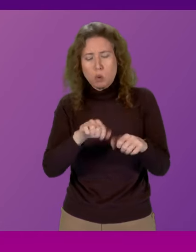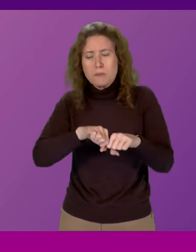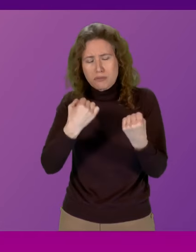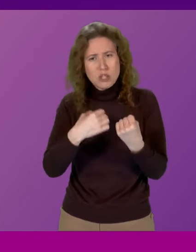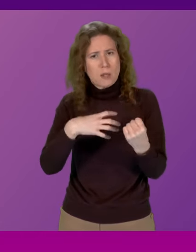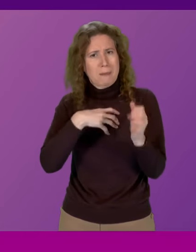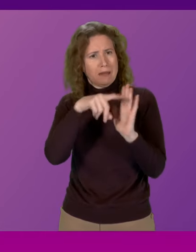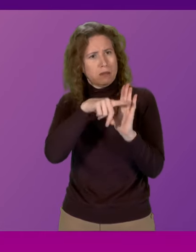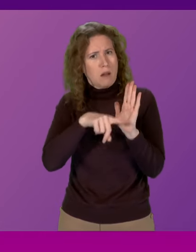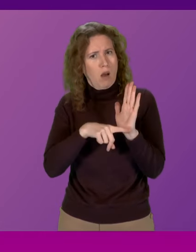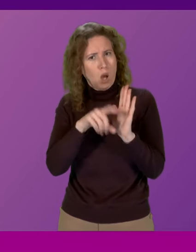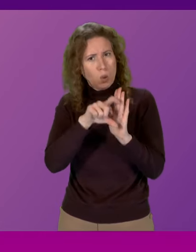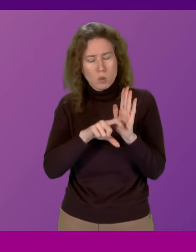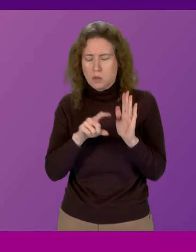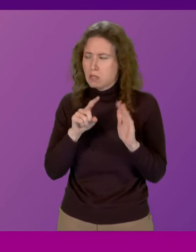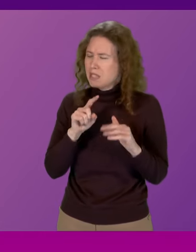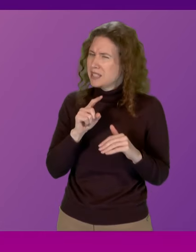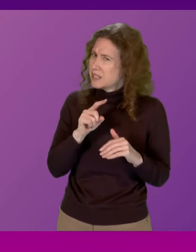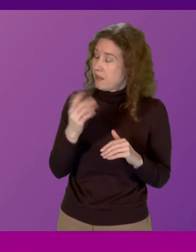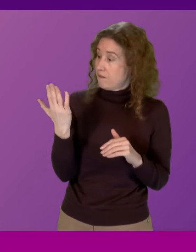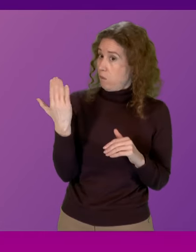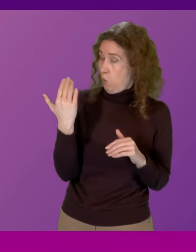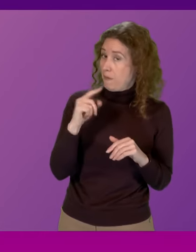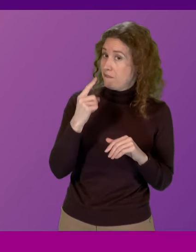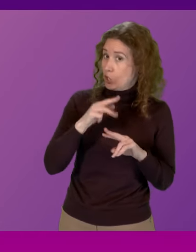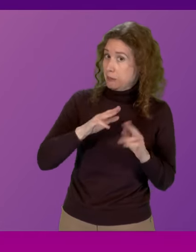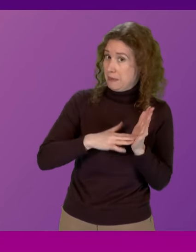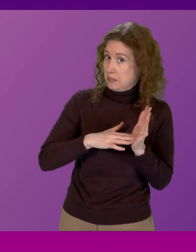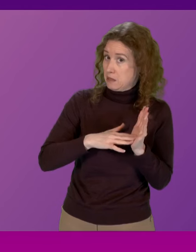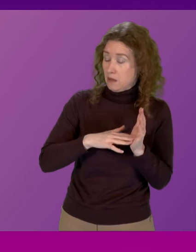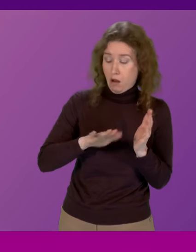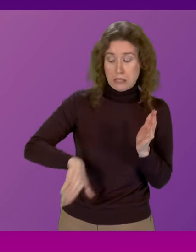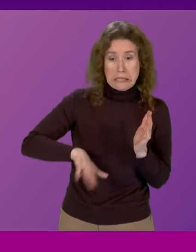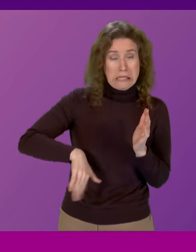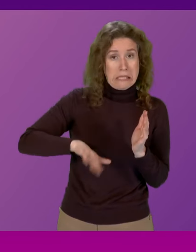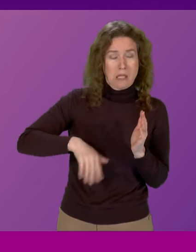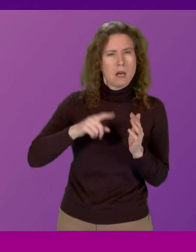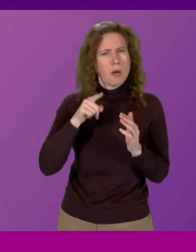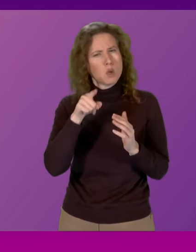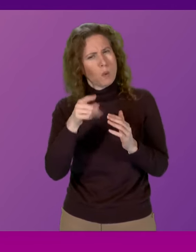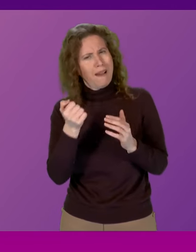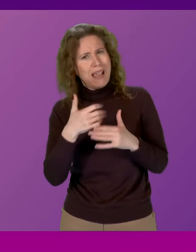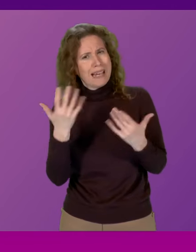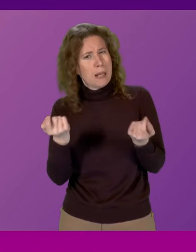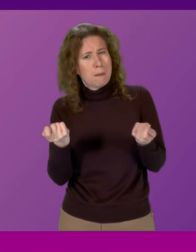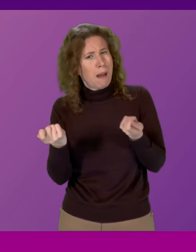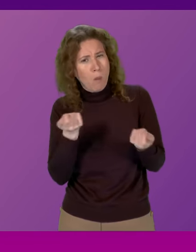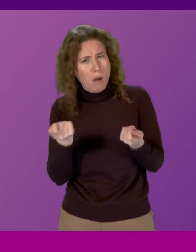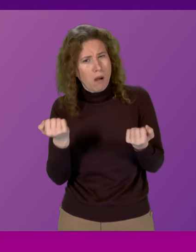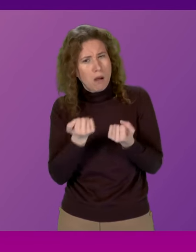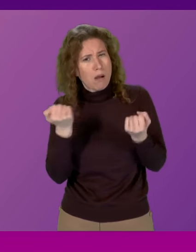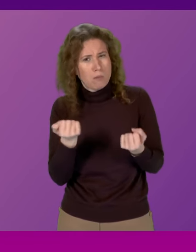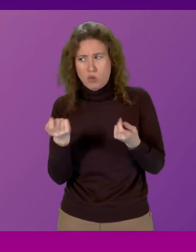former First Minister swept this under the carpet so what powers do you have as presiding officers to compel